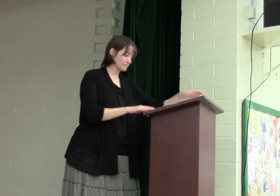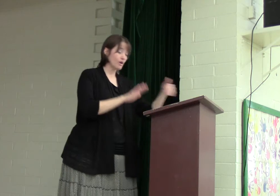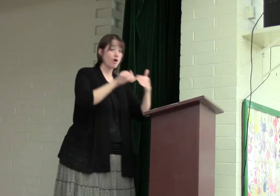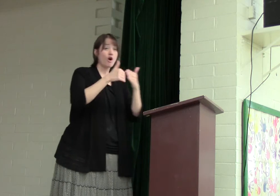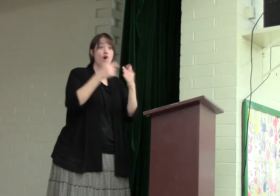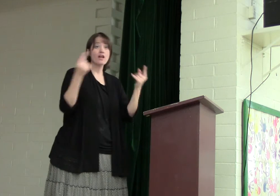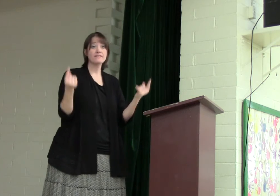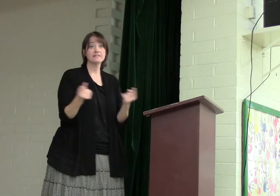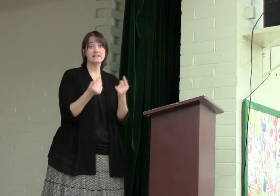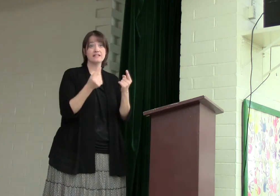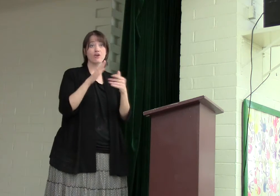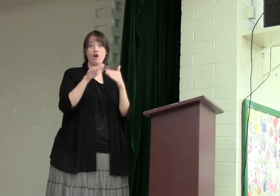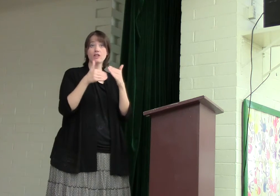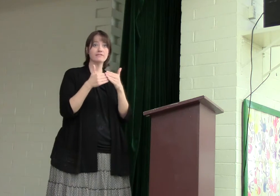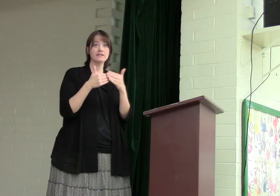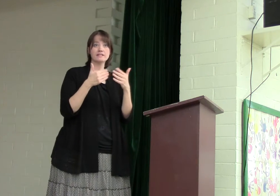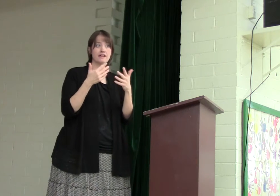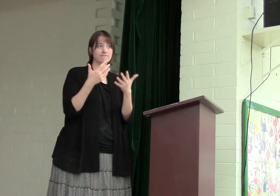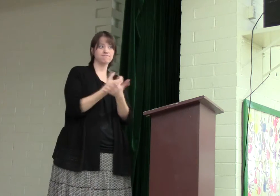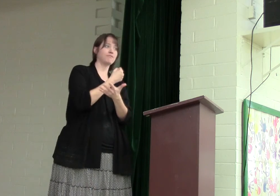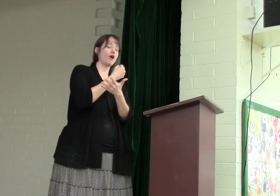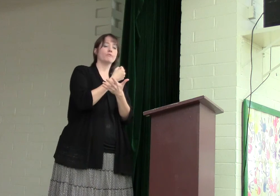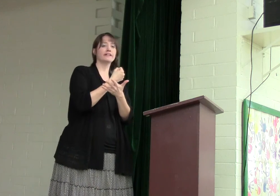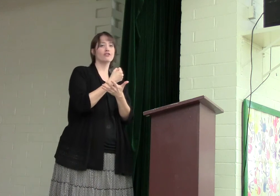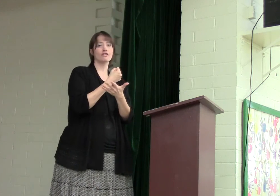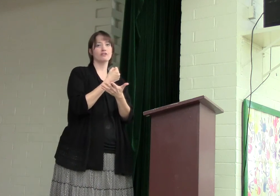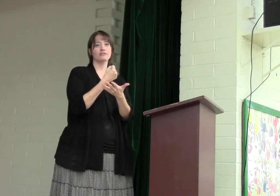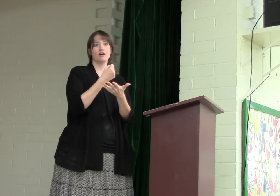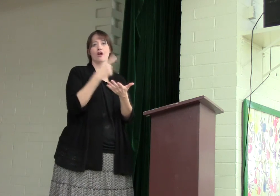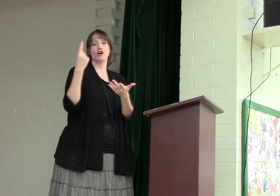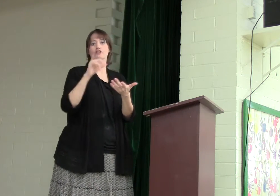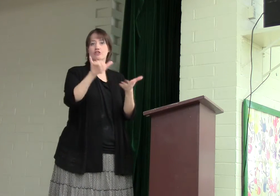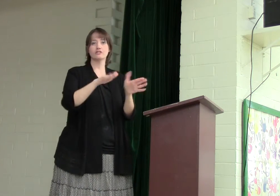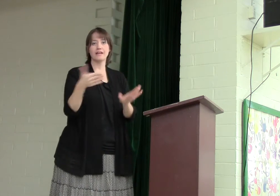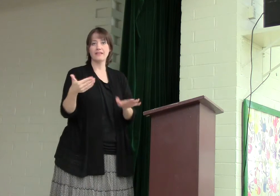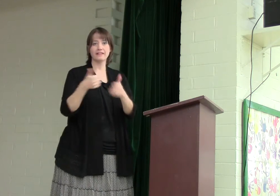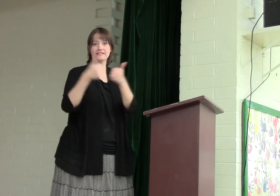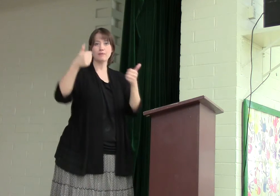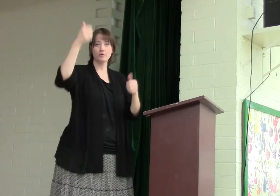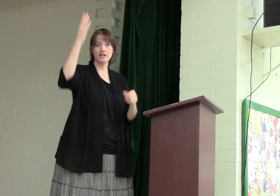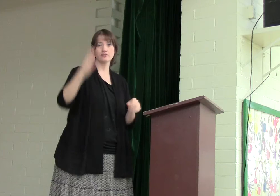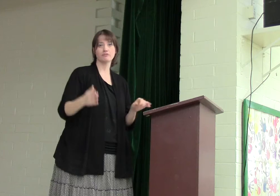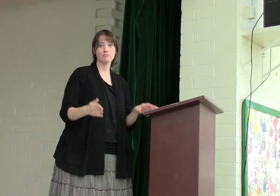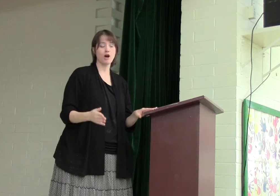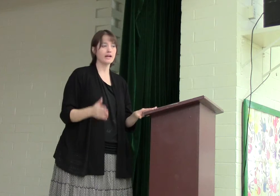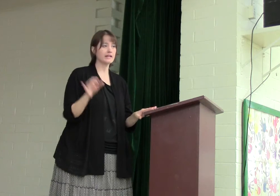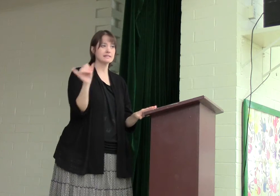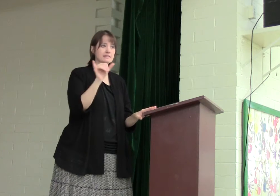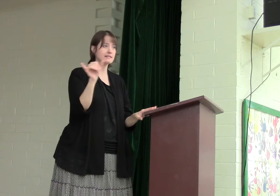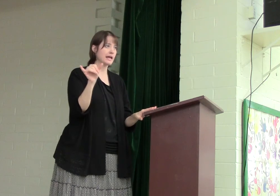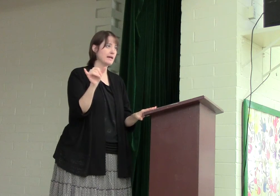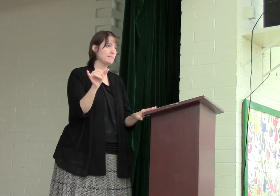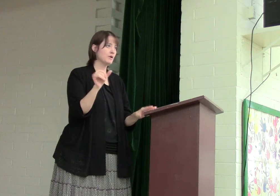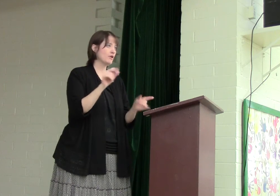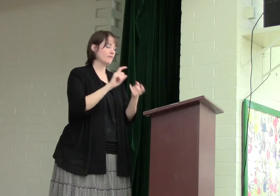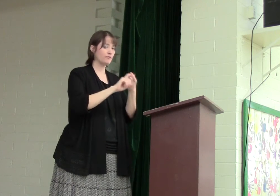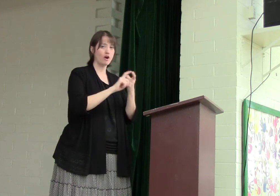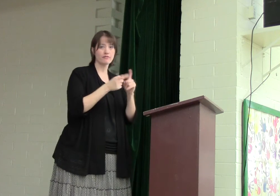All have sinned, all of us have already earned eternal death and separation from God. And it's the same for our